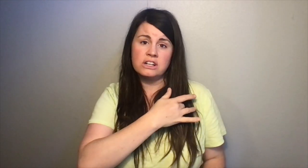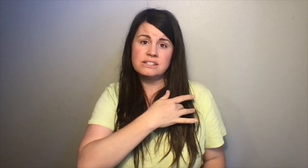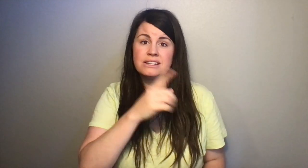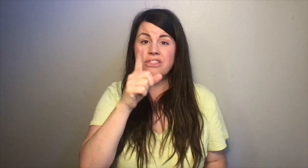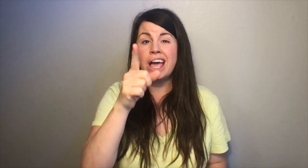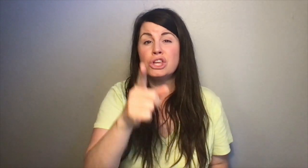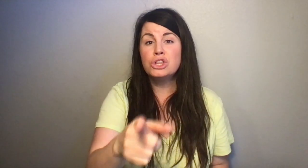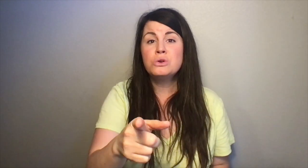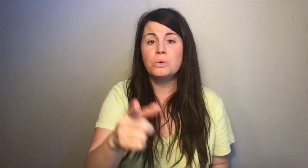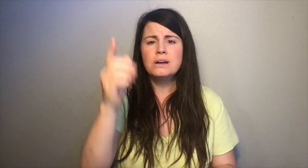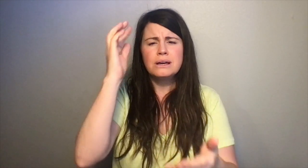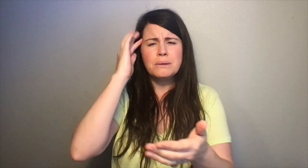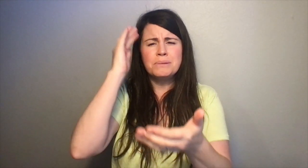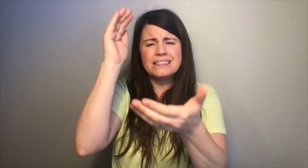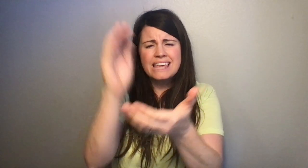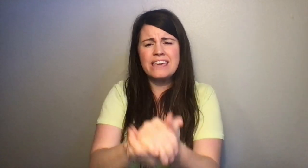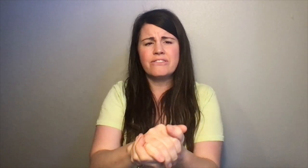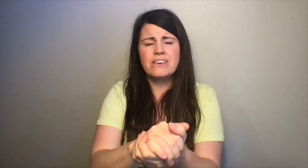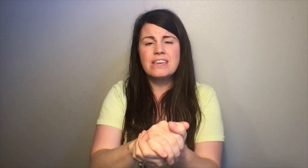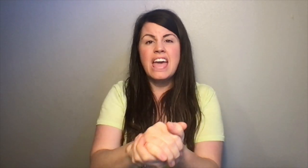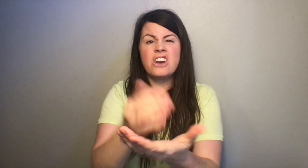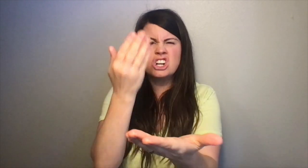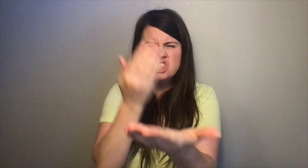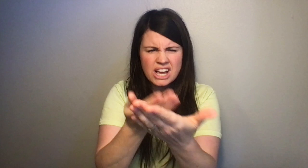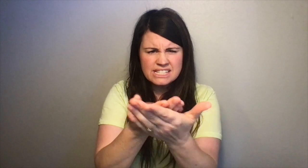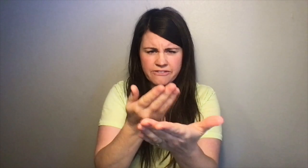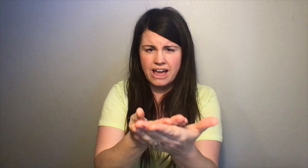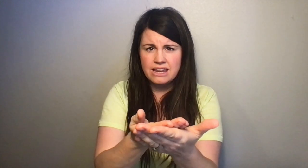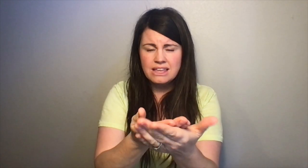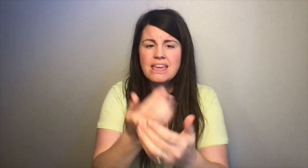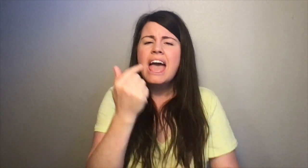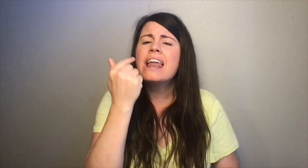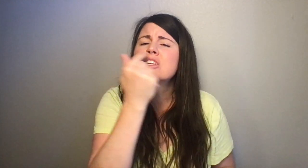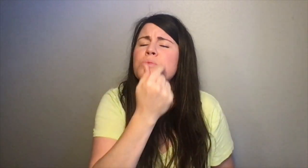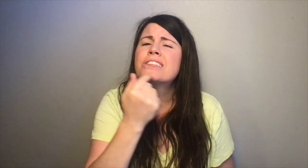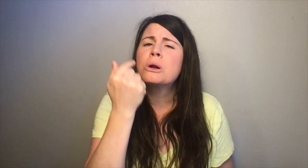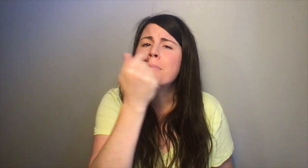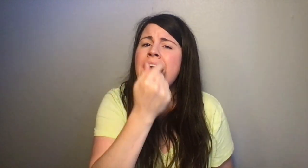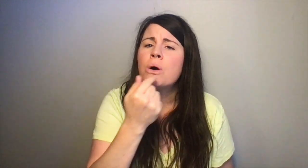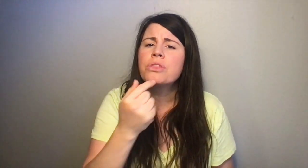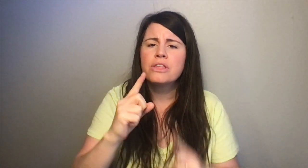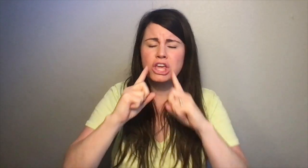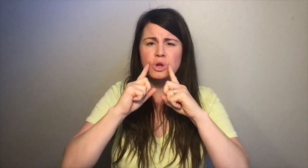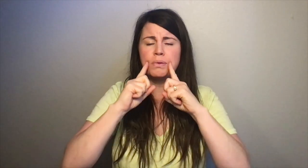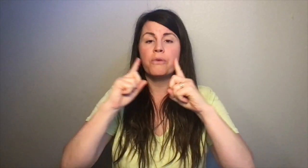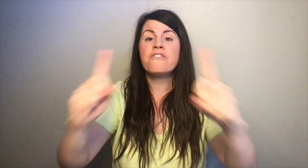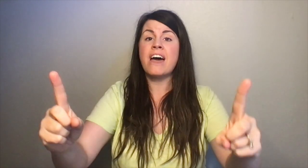that you believe and are justified, and it is with your mouth that you profess